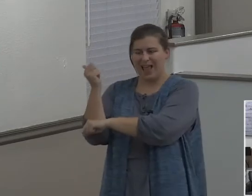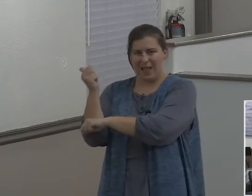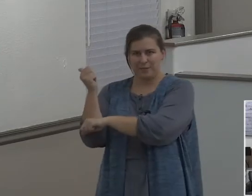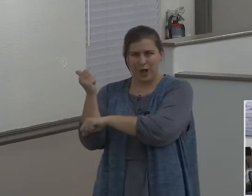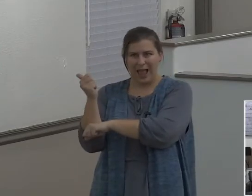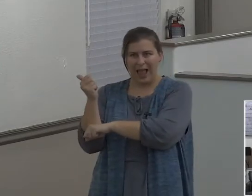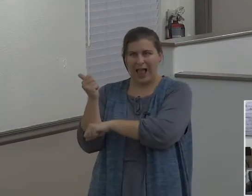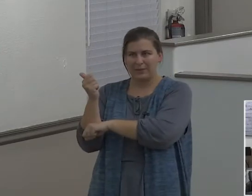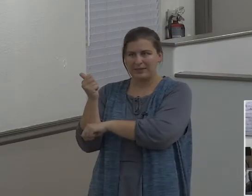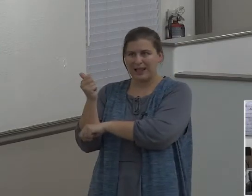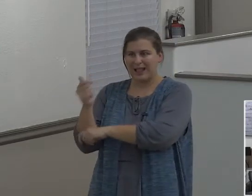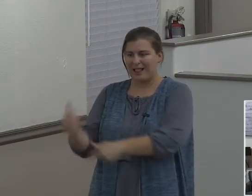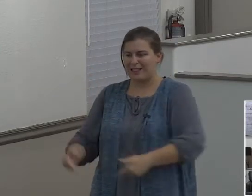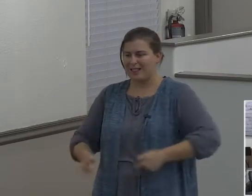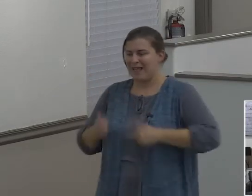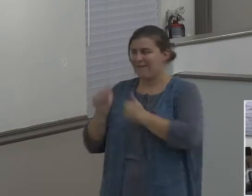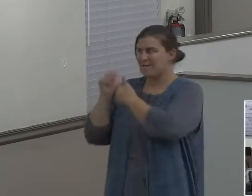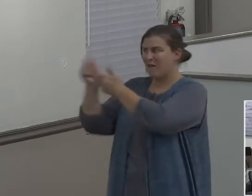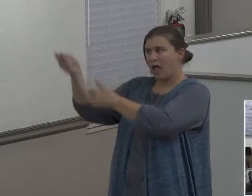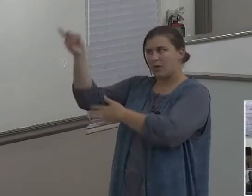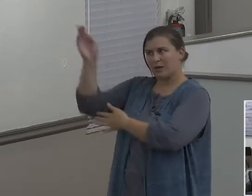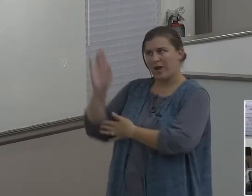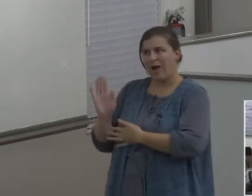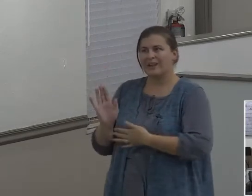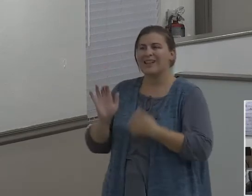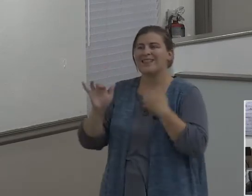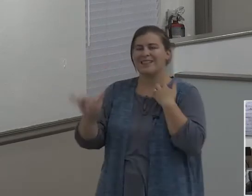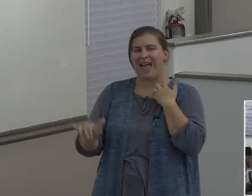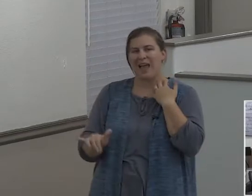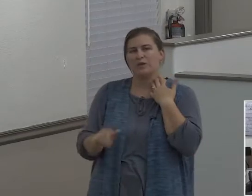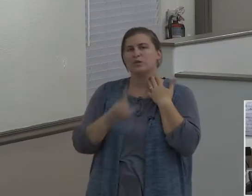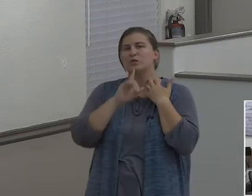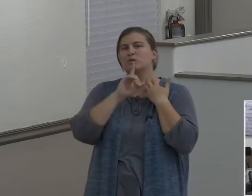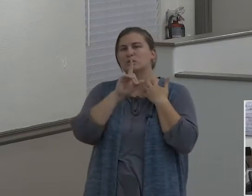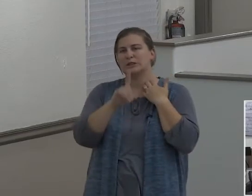those were the real reason that he kept hanging around.